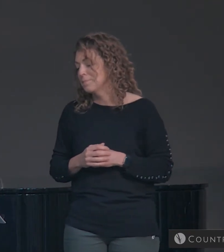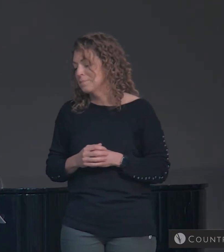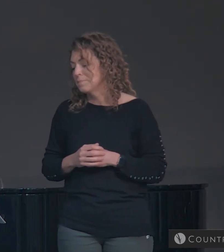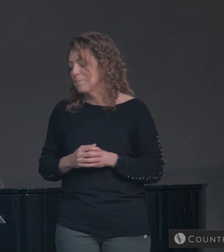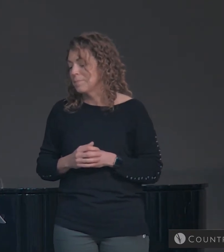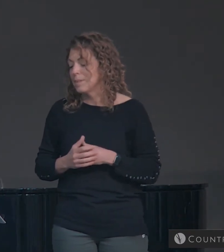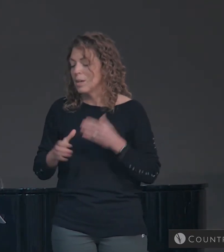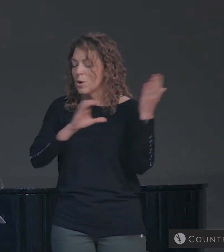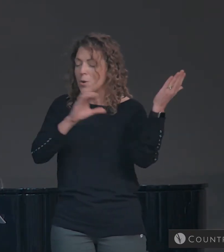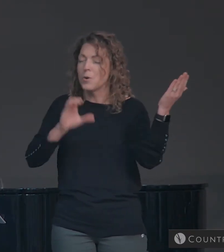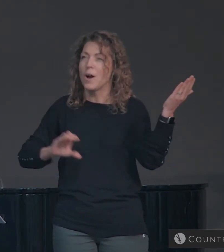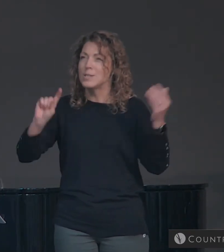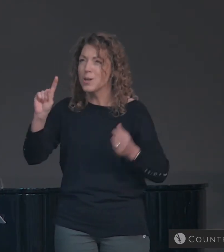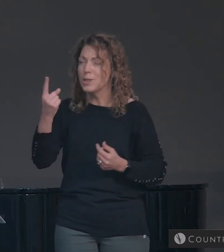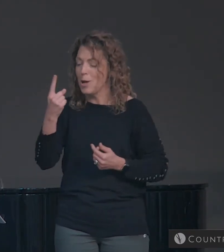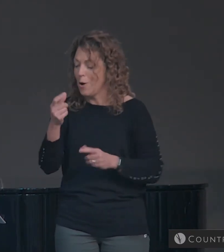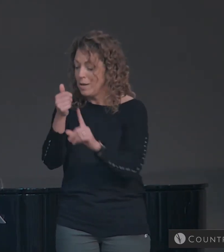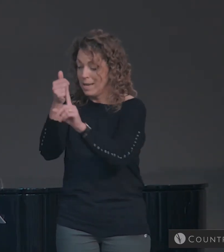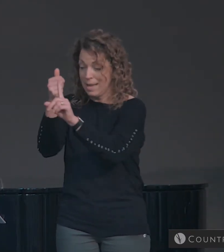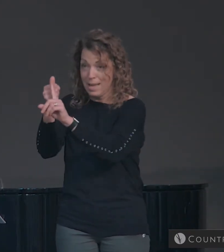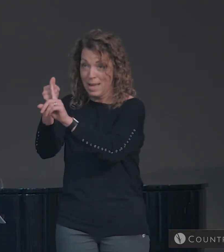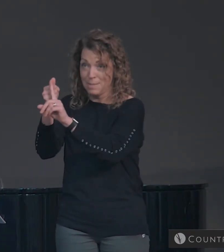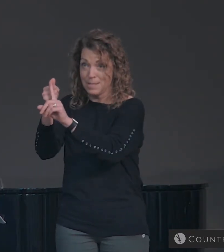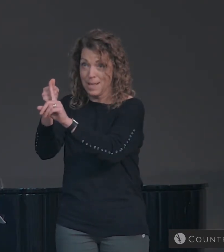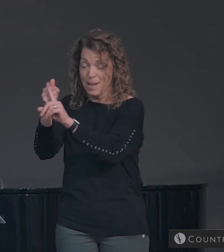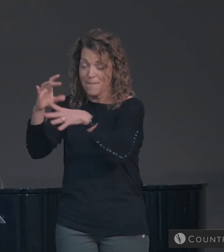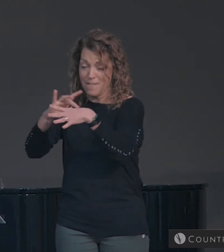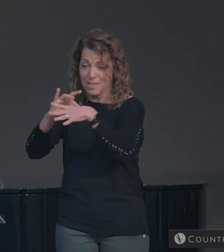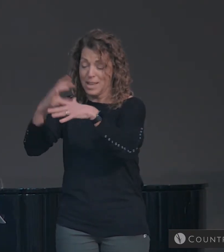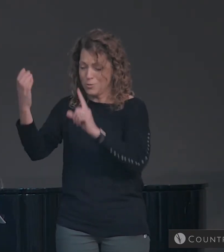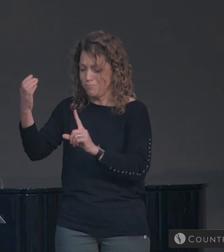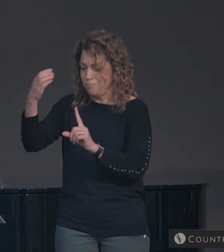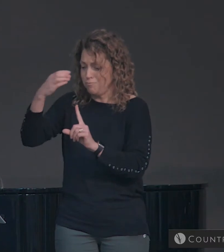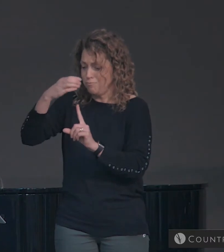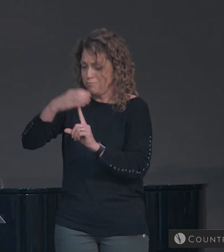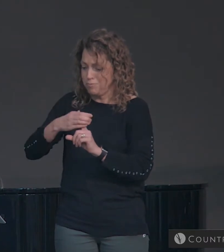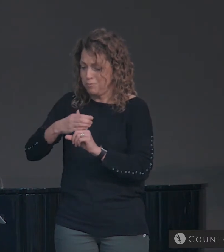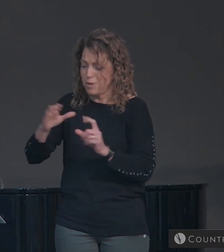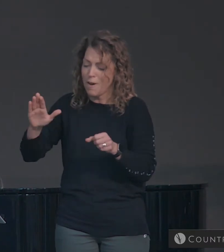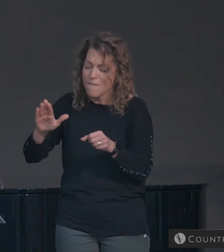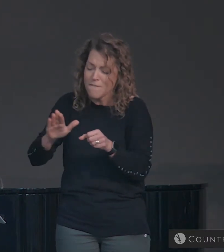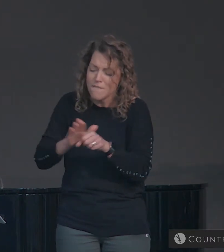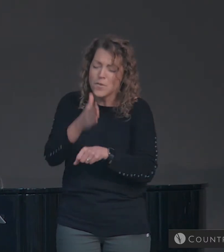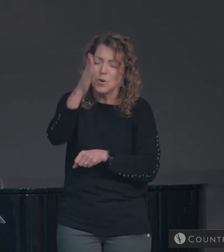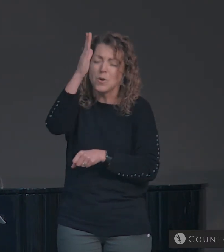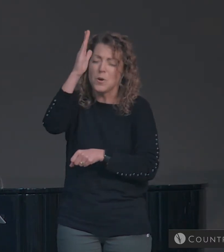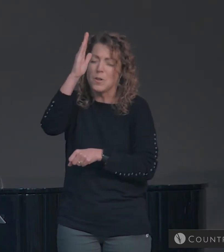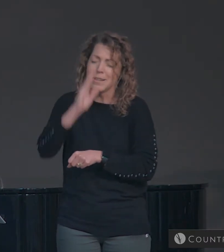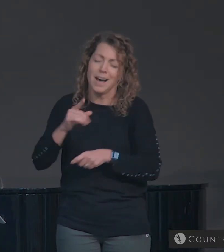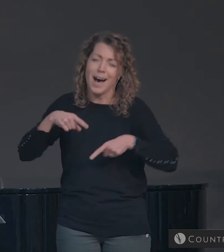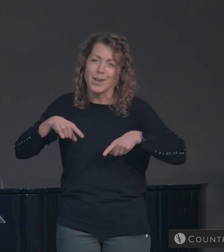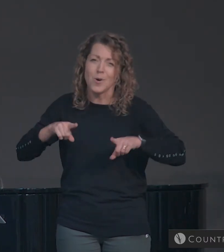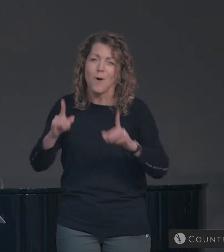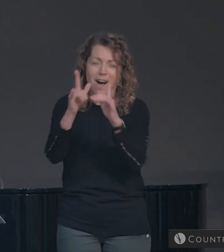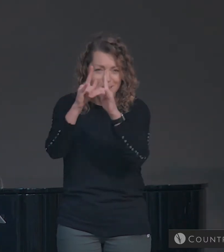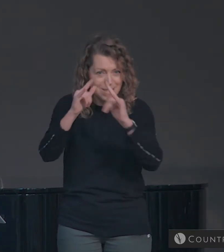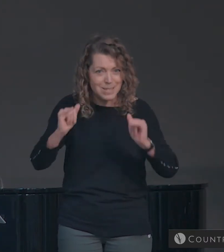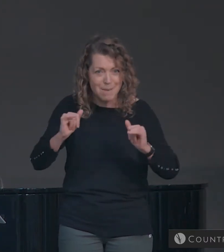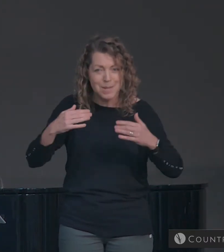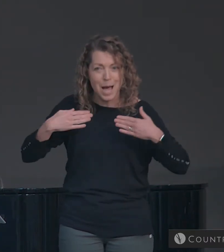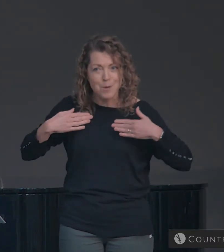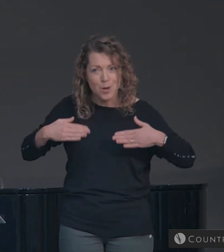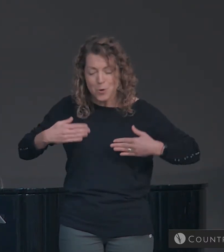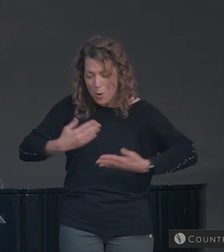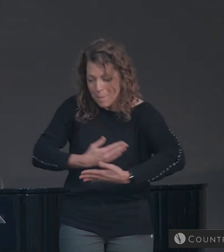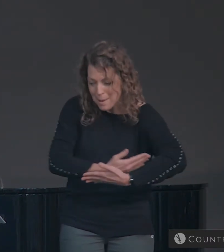In Christ alone, who took on flesh, wholeness of God in